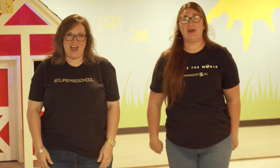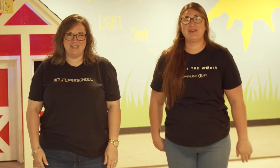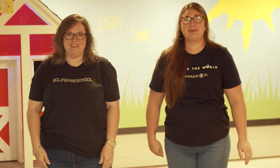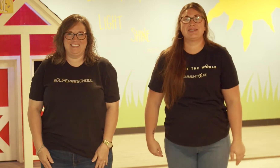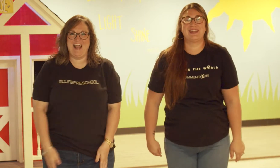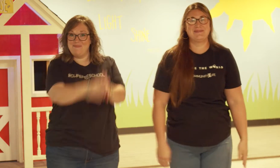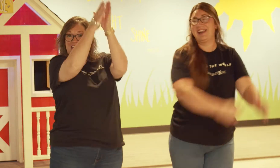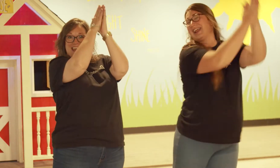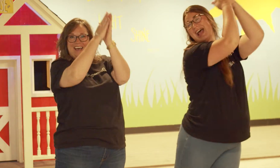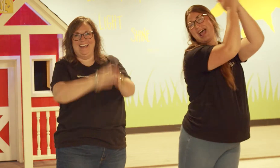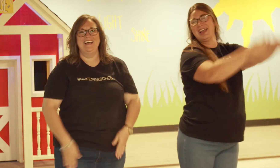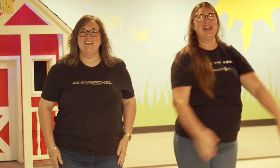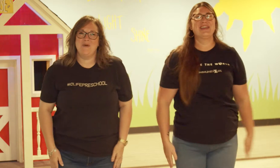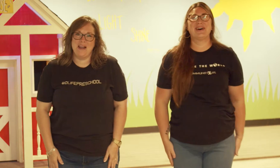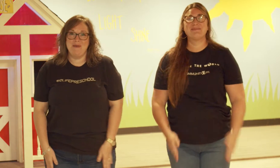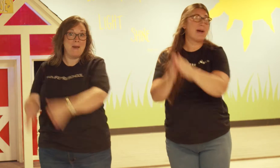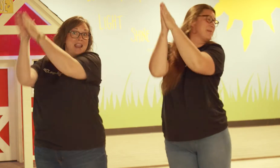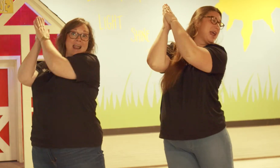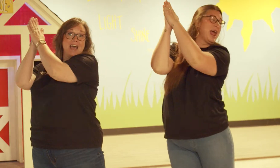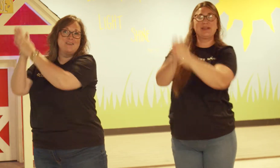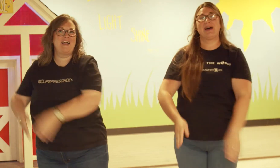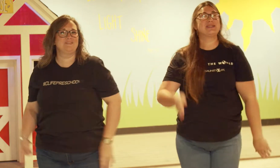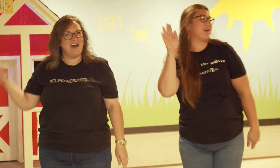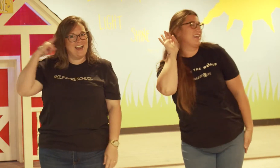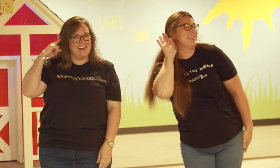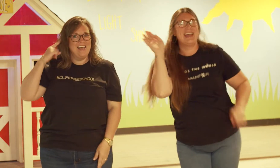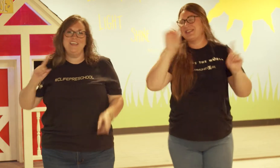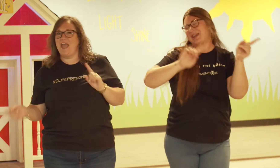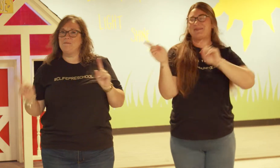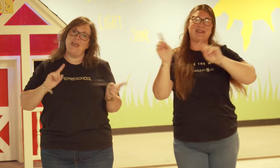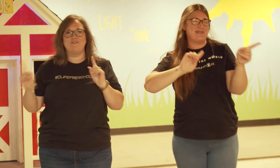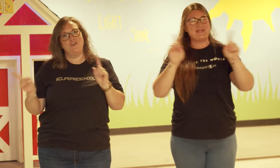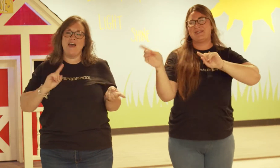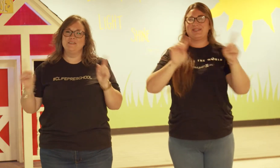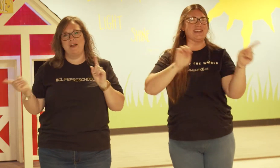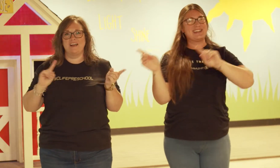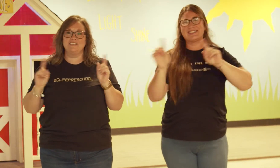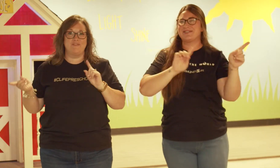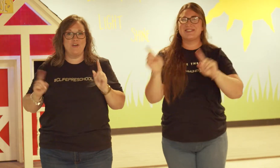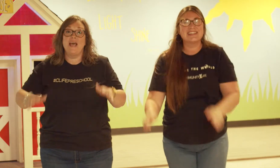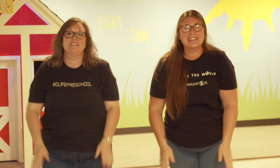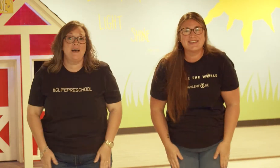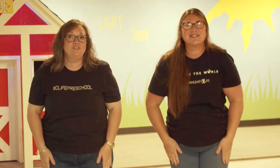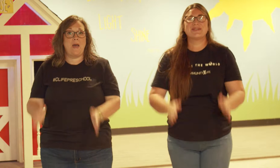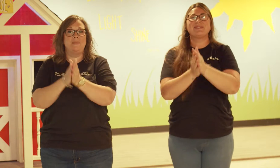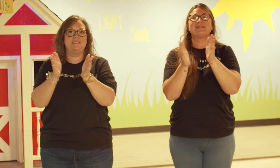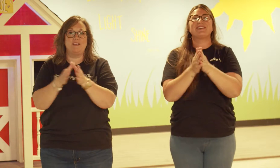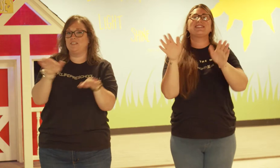of the spirit's not a banana You wanna be a banana You might as well hear it You can't be a fruit of the spirit Cause the fruit is love, joy, peace, space It's